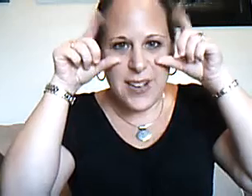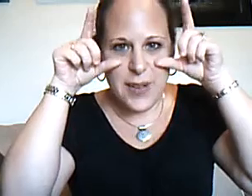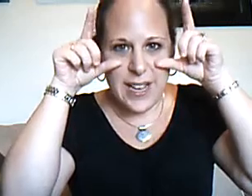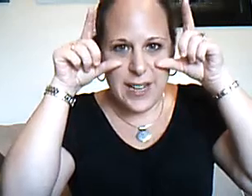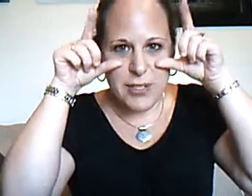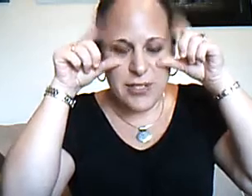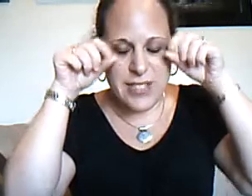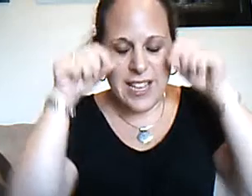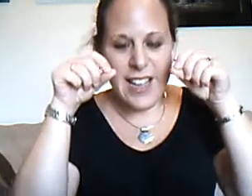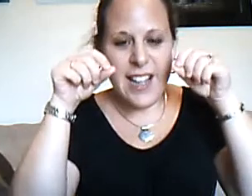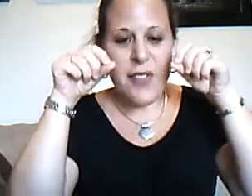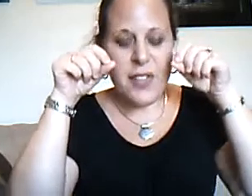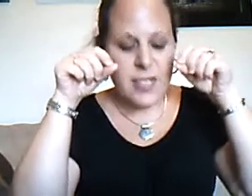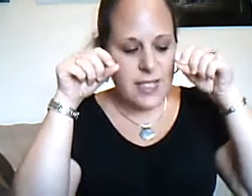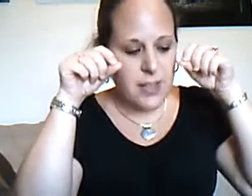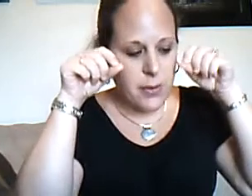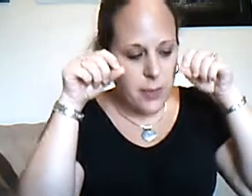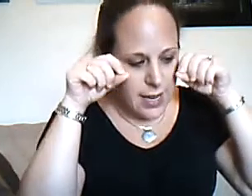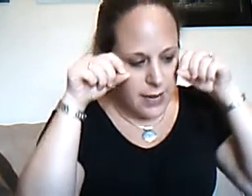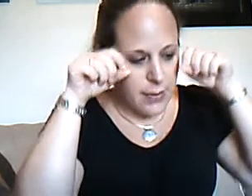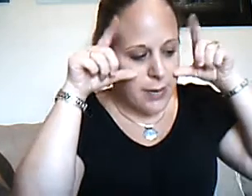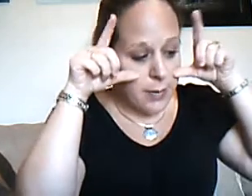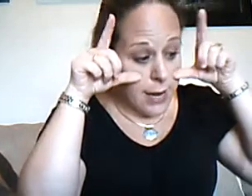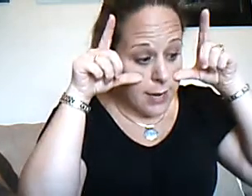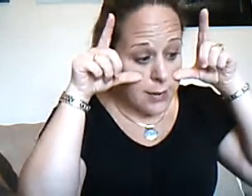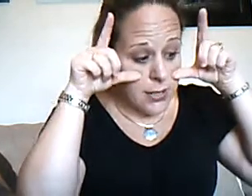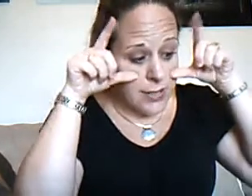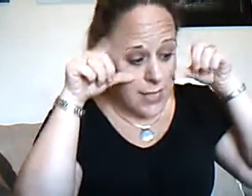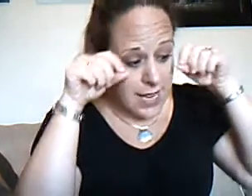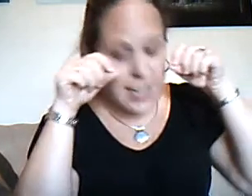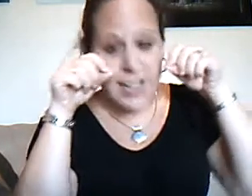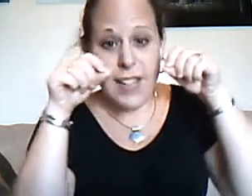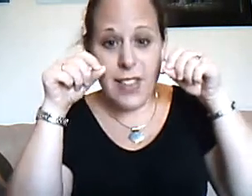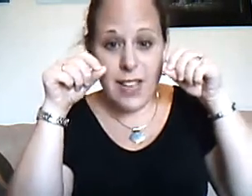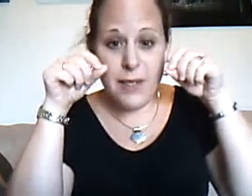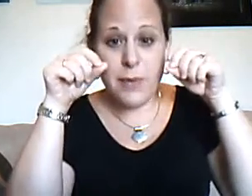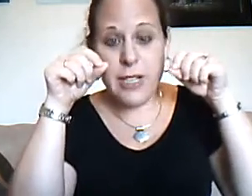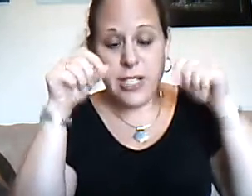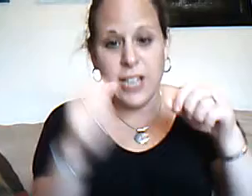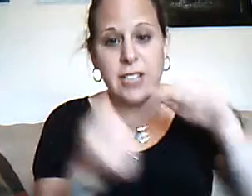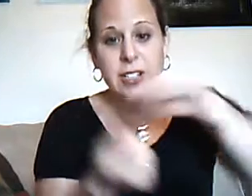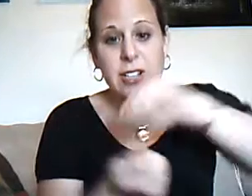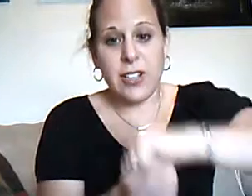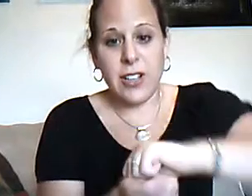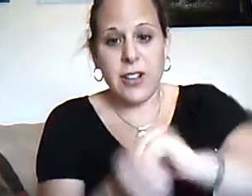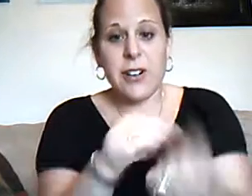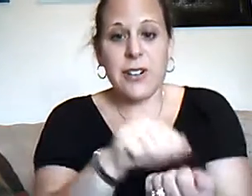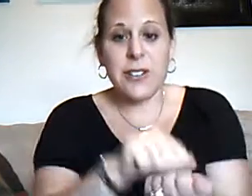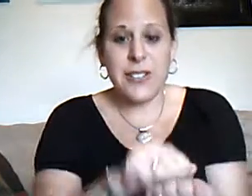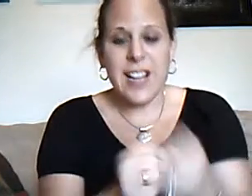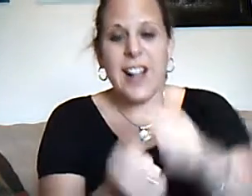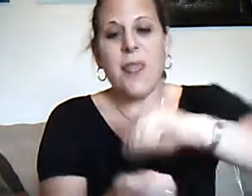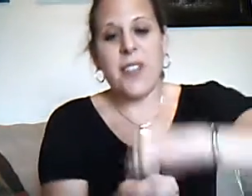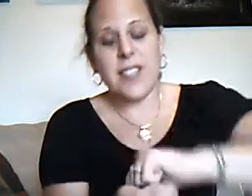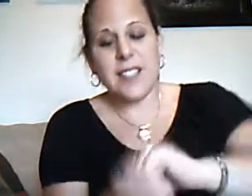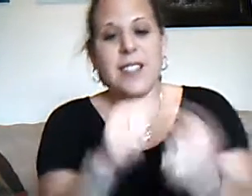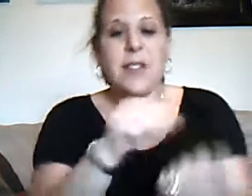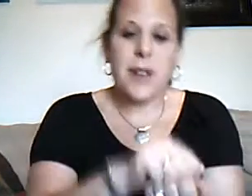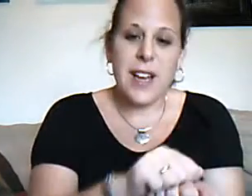wake up today. This is the way we wake up today, and then we change our clothes. This is the way